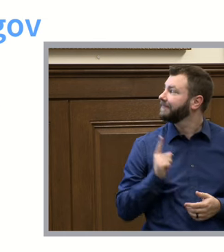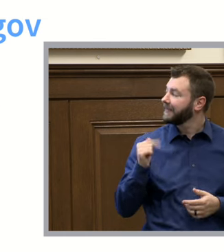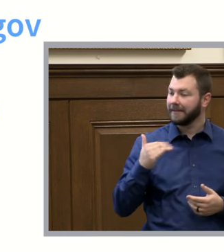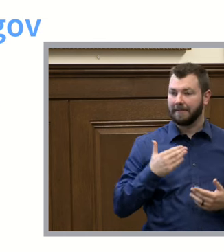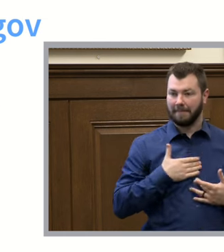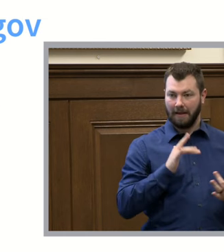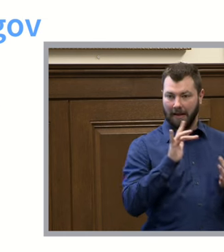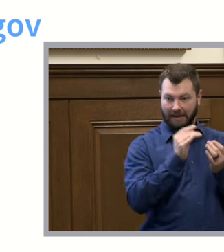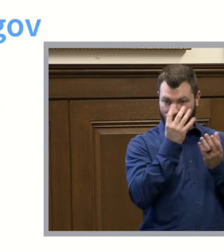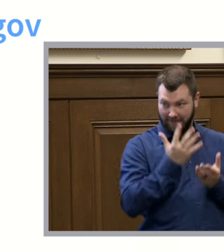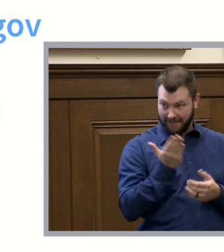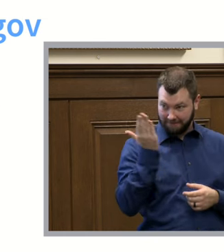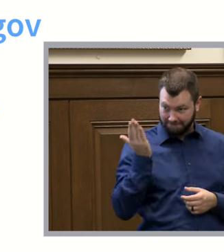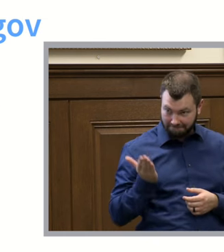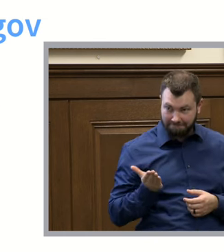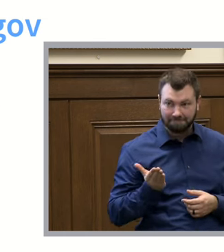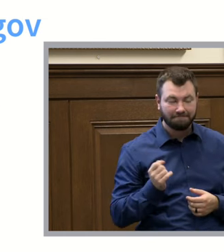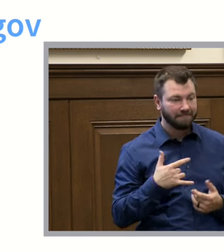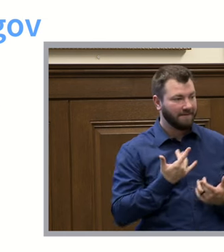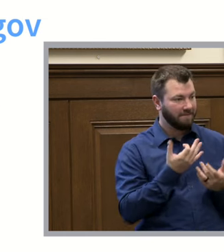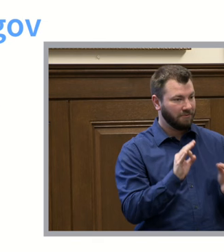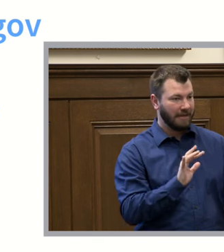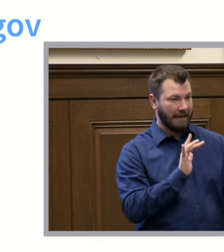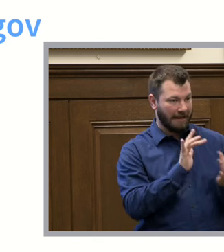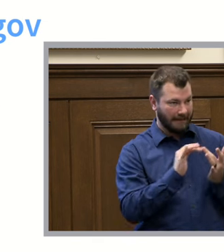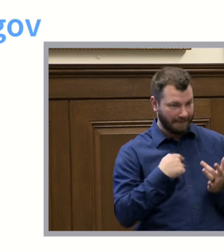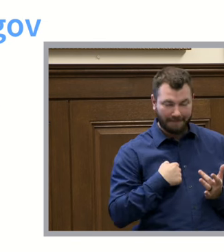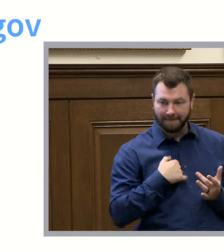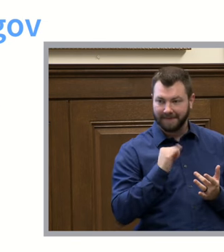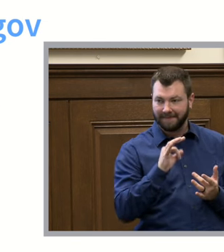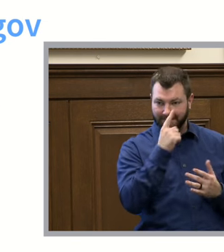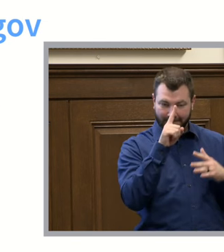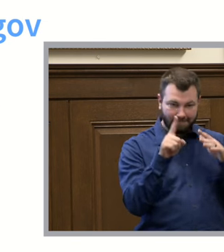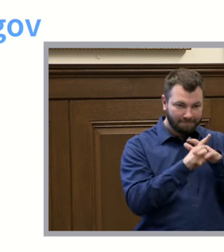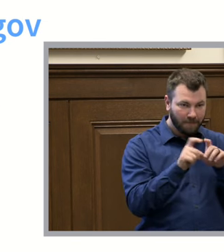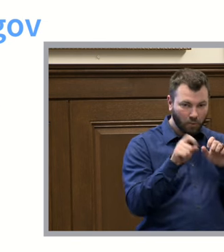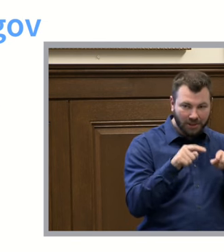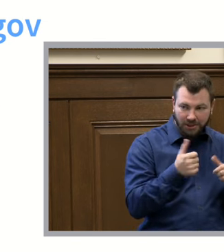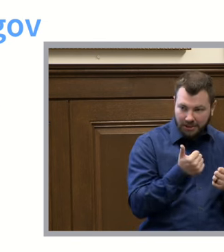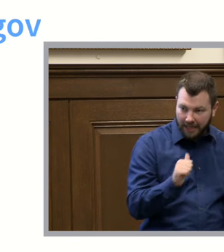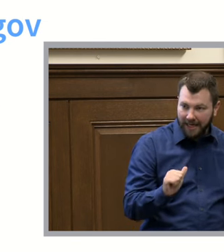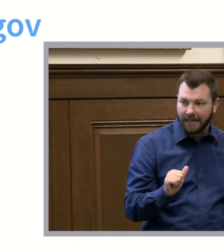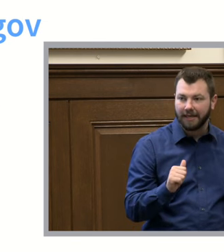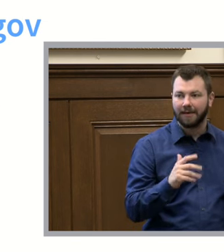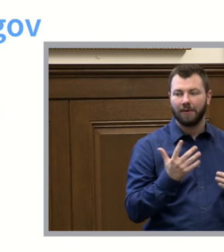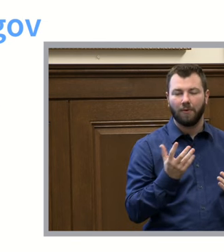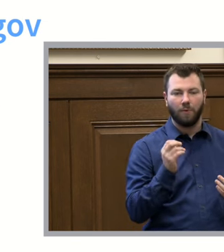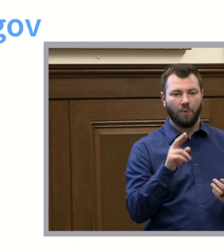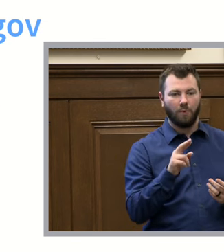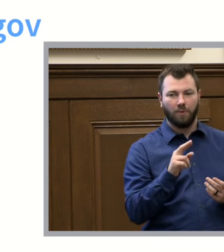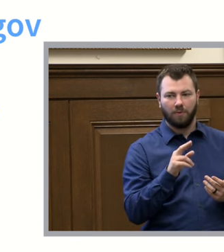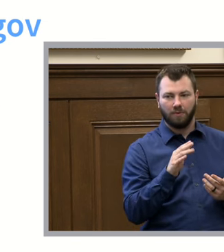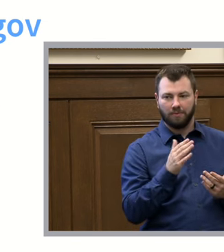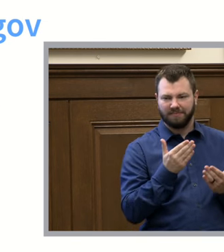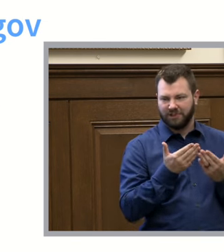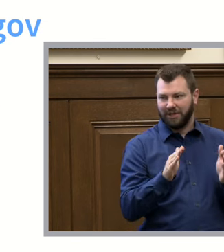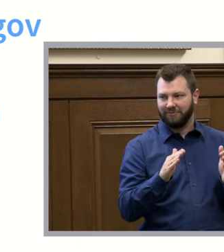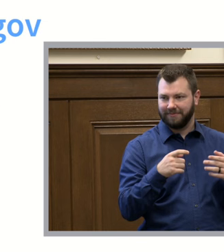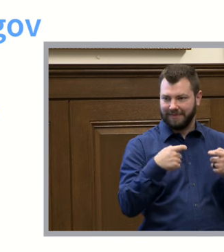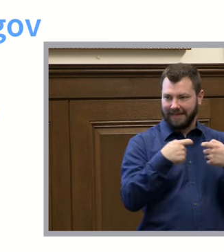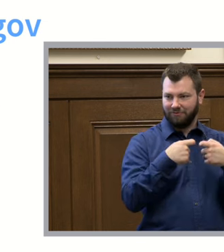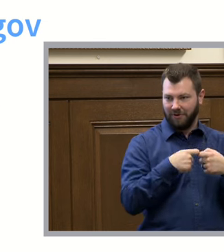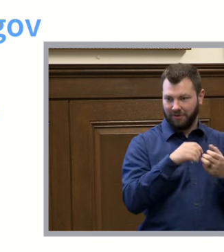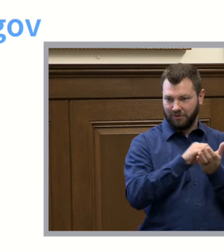information please feel free to contact me if you have any questions or our general electronic records